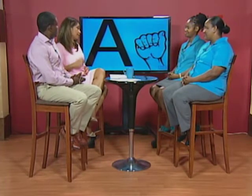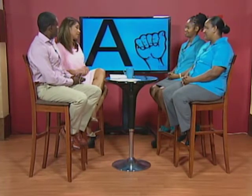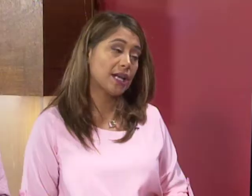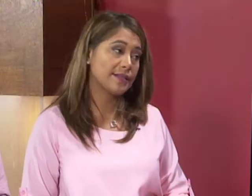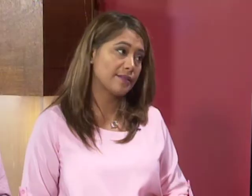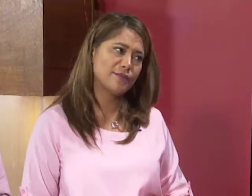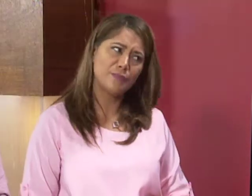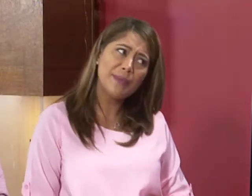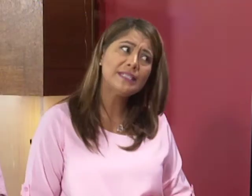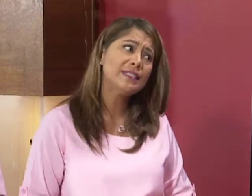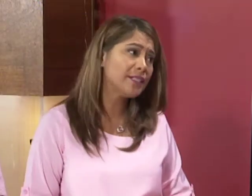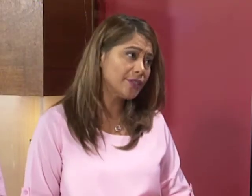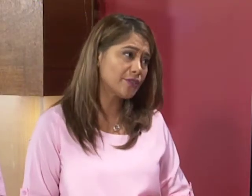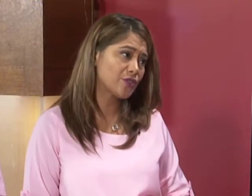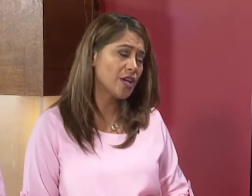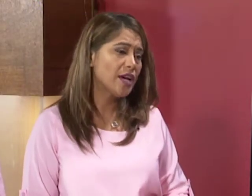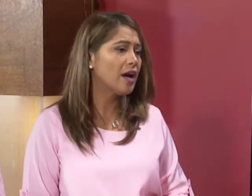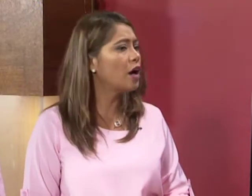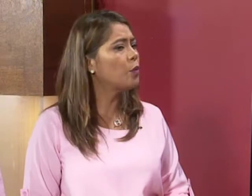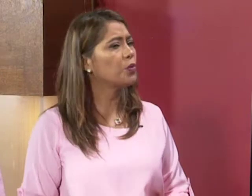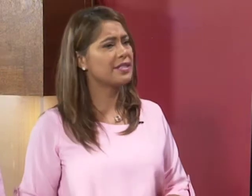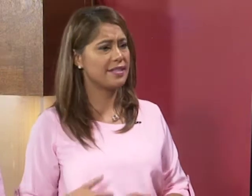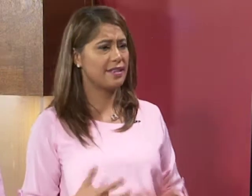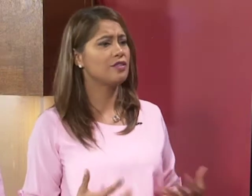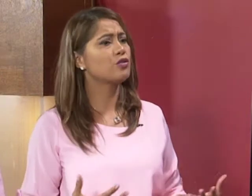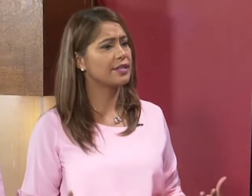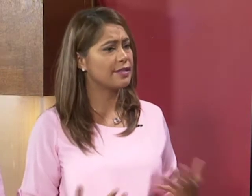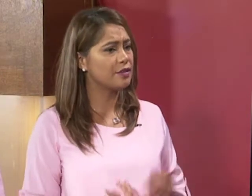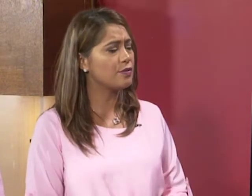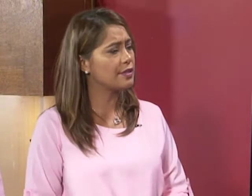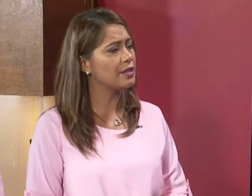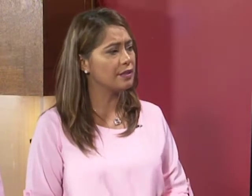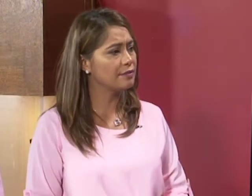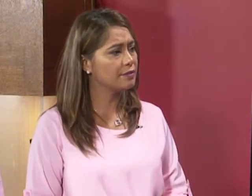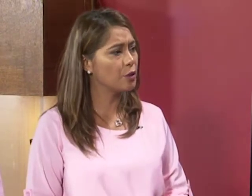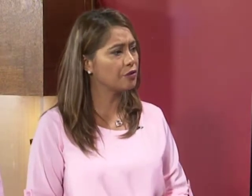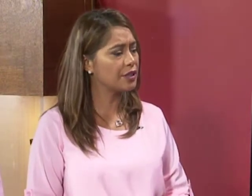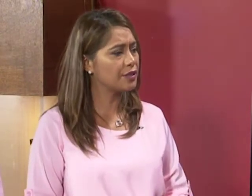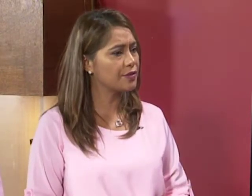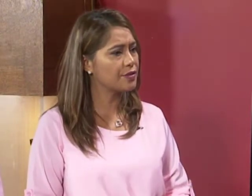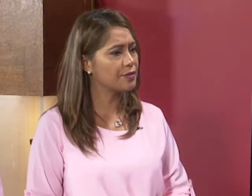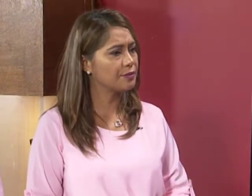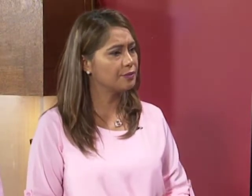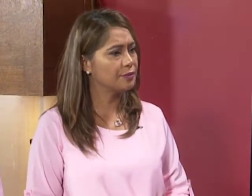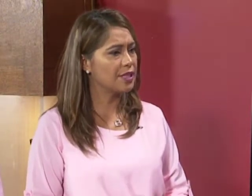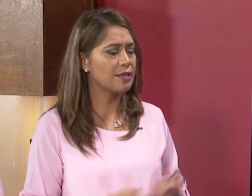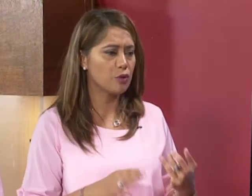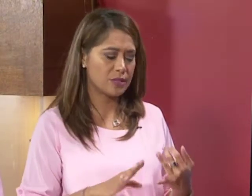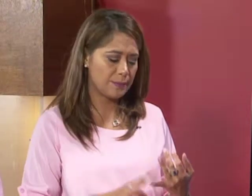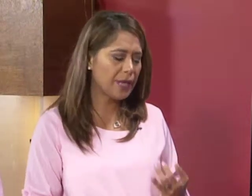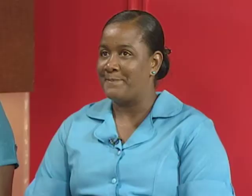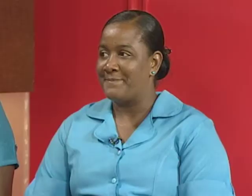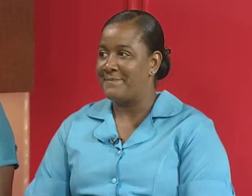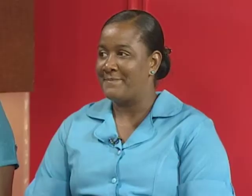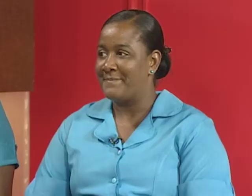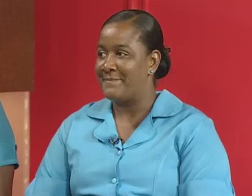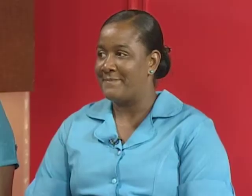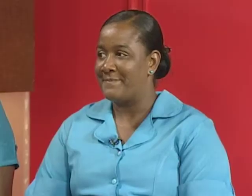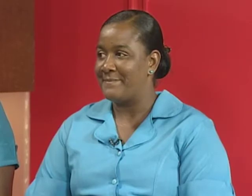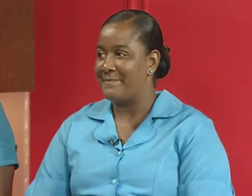language classes for many years um what's the interest that you see over the years is it mostly parents teachers who